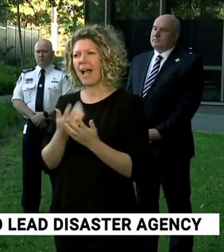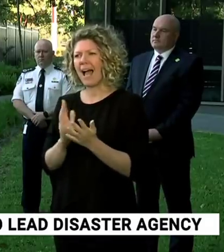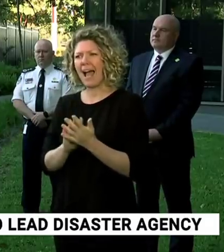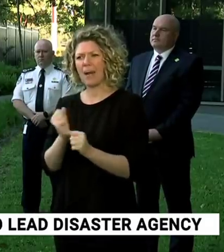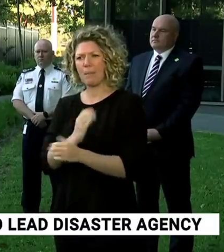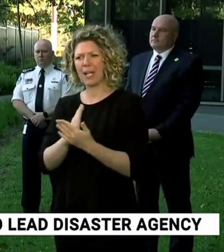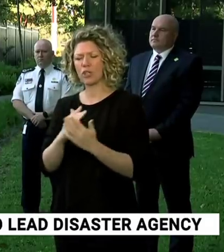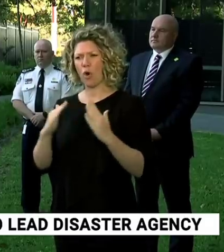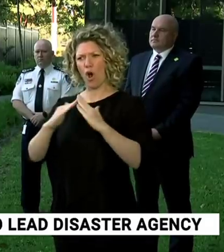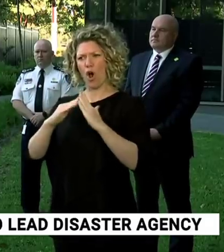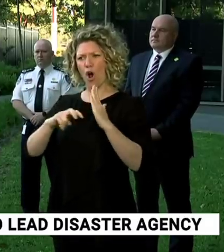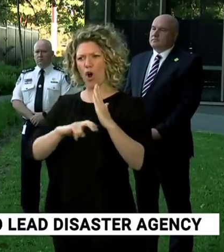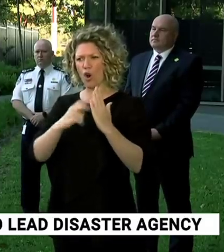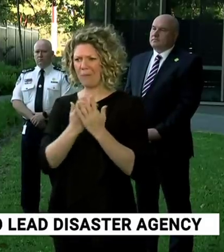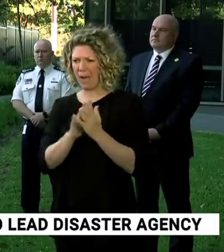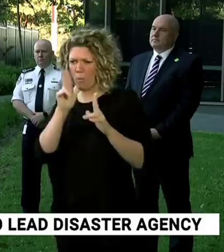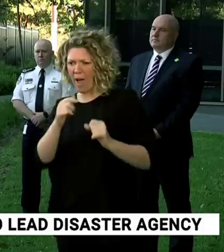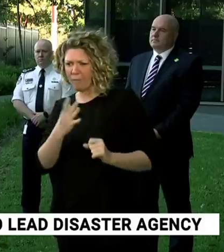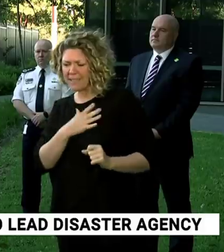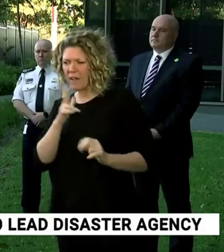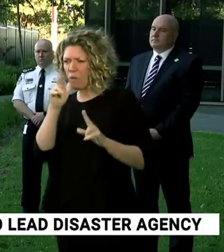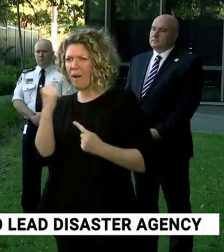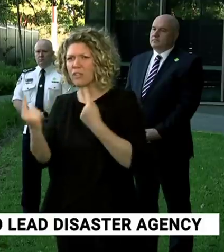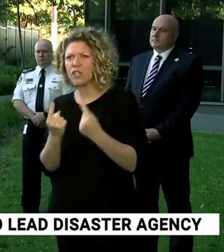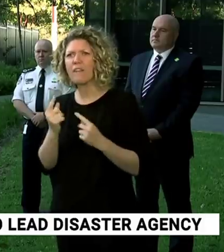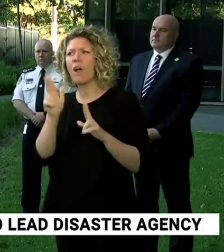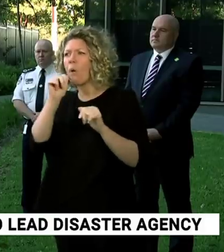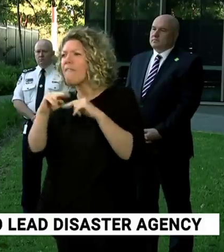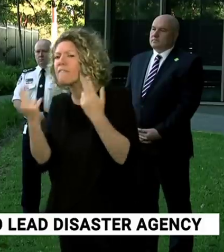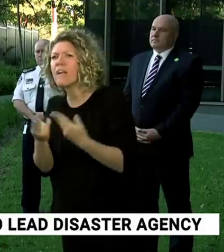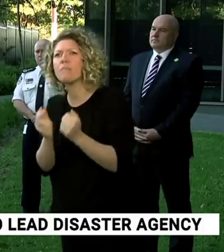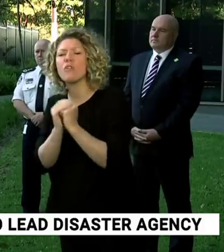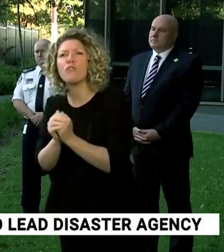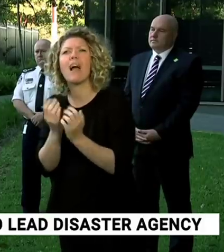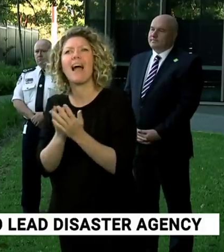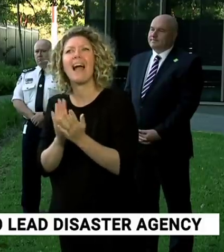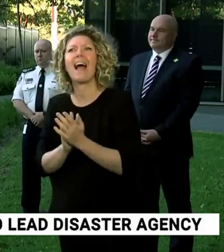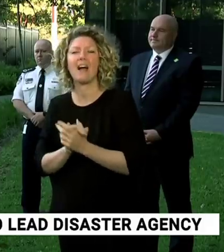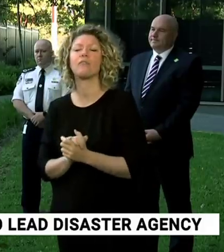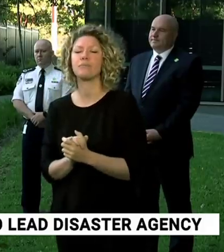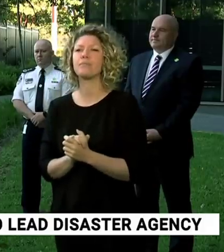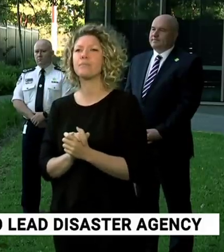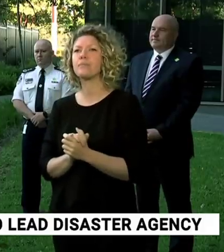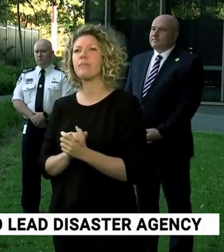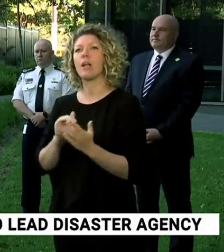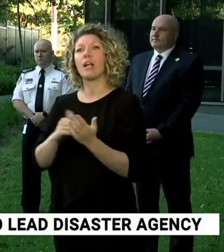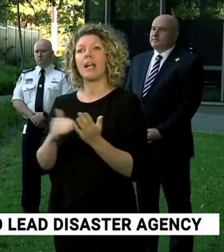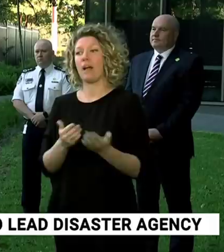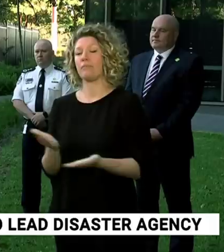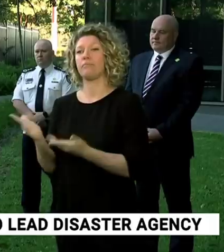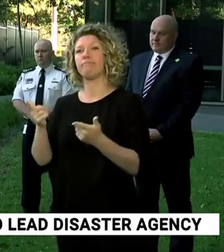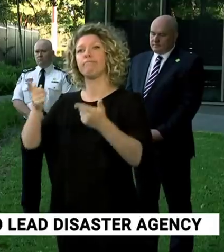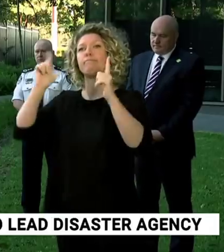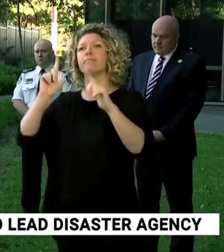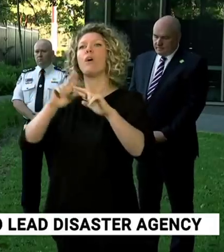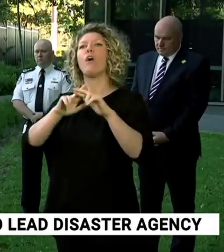to the recovery phase. And of course Commissioner Fitzsimmons and the men and women behind me will be instrumental in that process. I'll now ask Commissioner